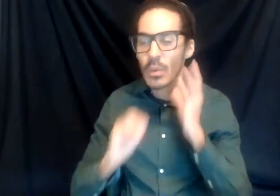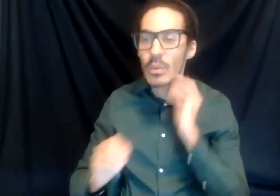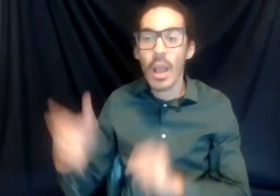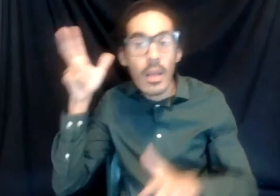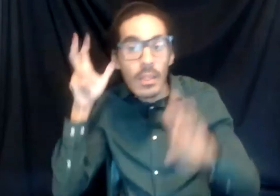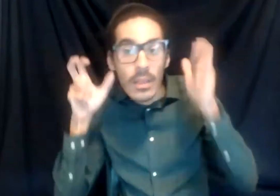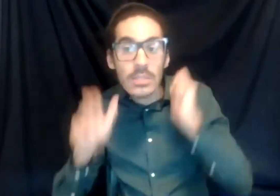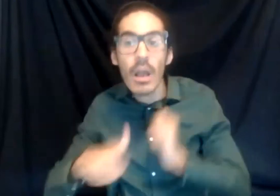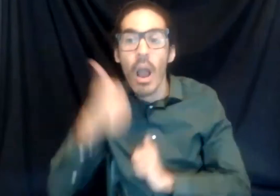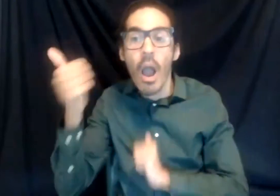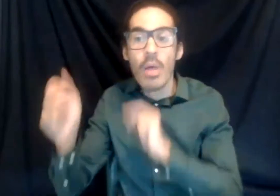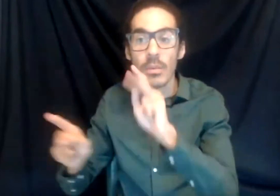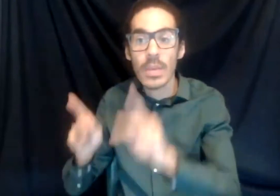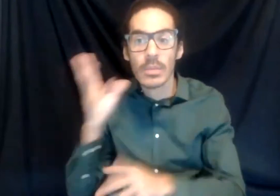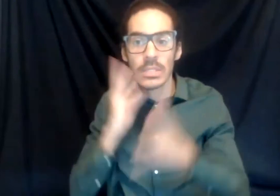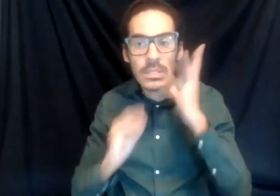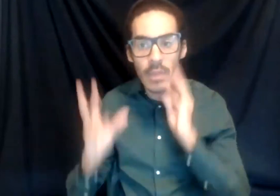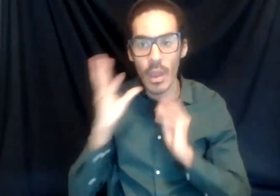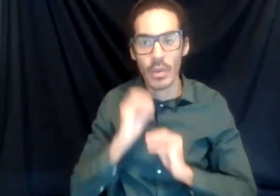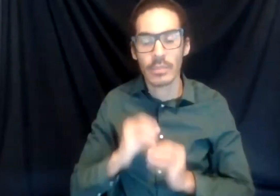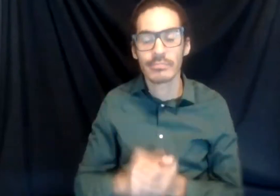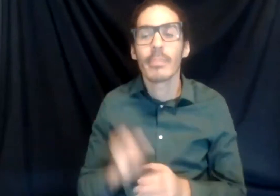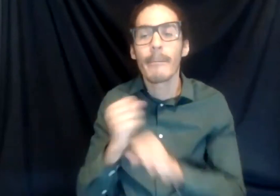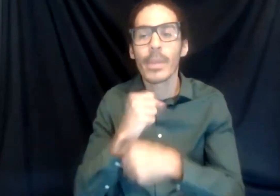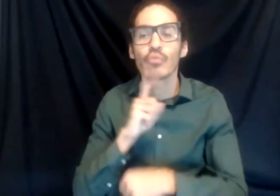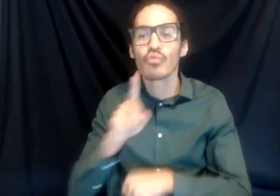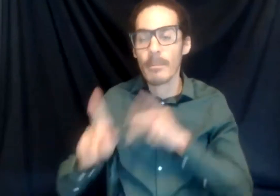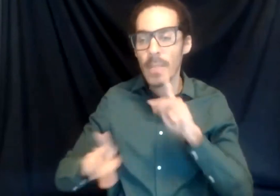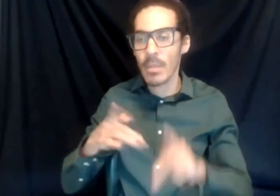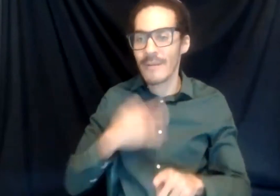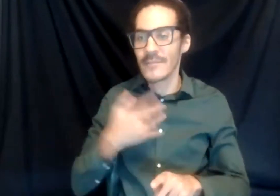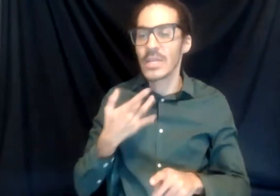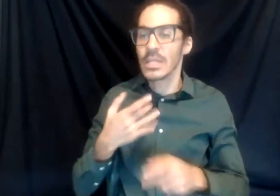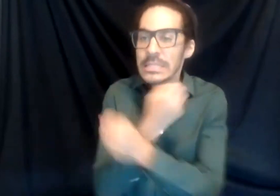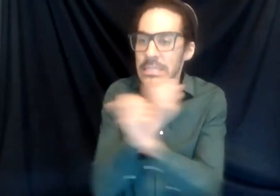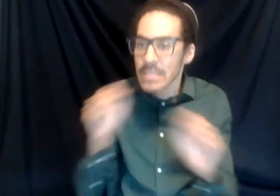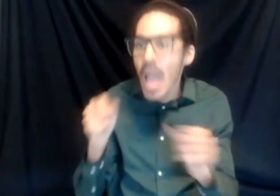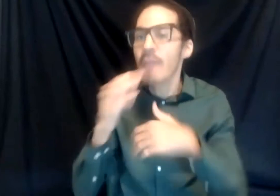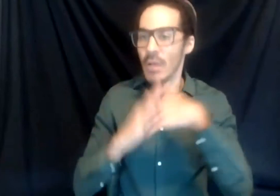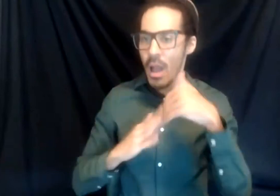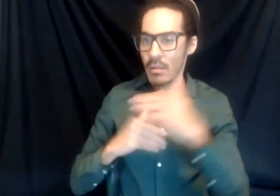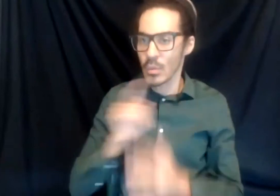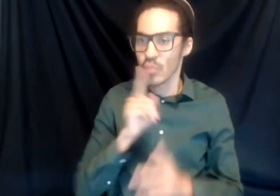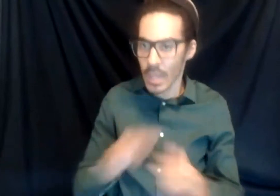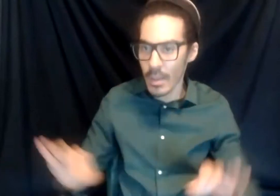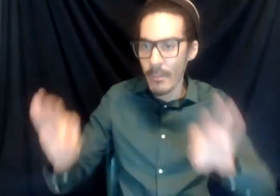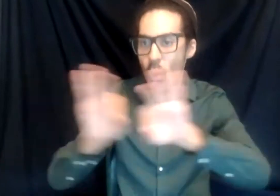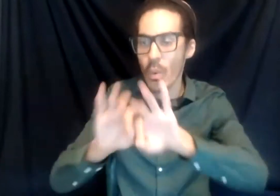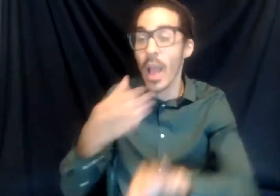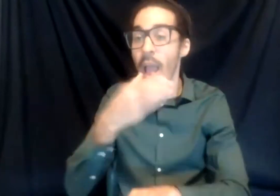experiences. I think making sure people feel safe and comfortable is very important in getting them to